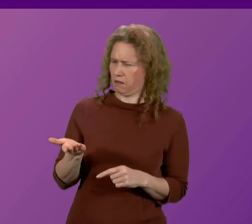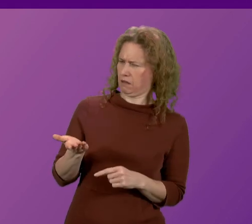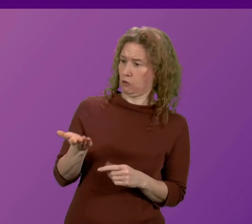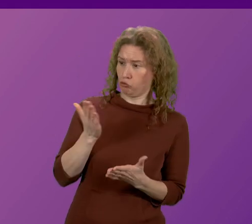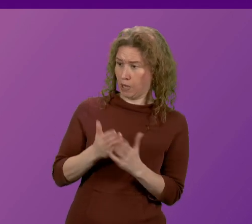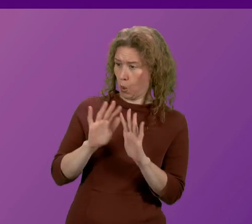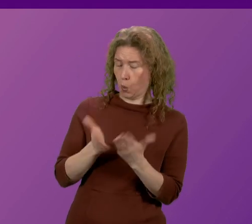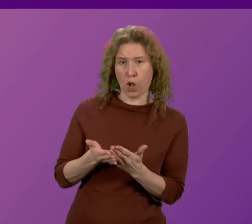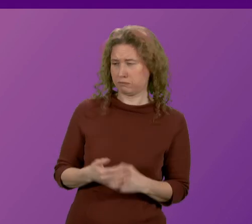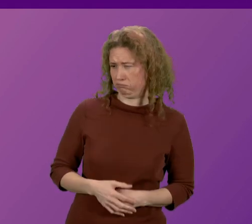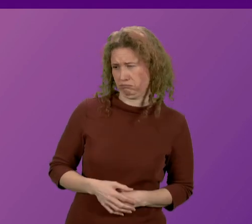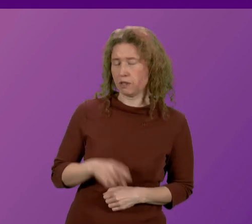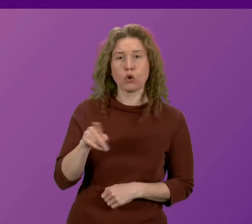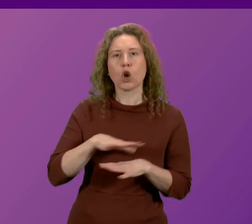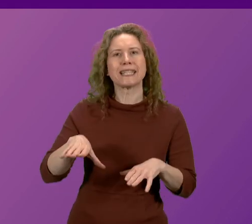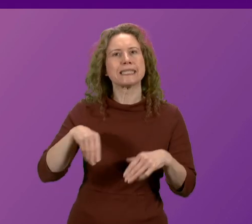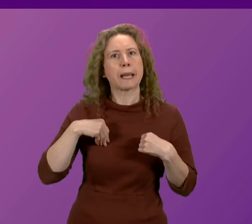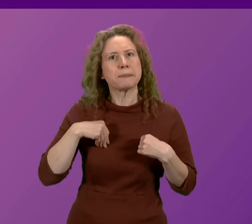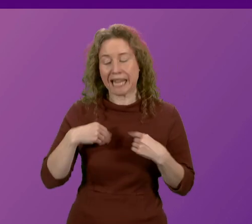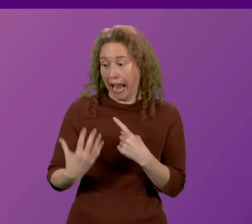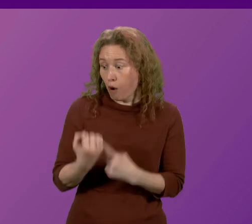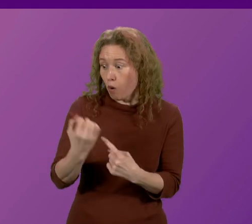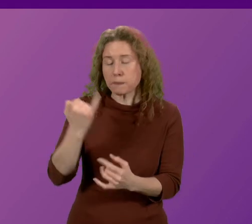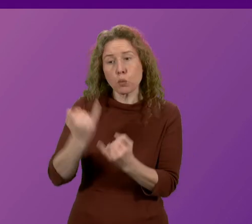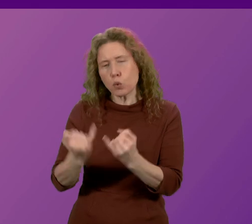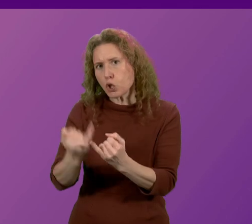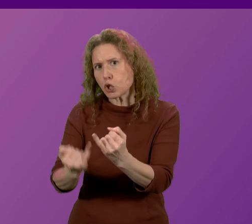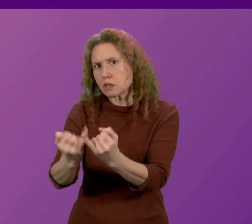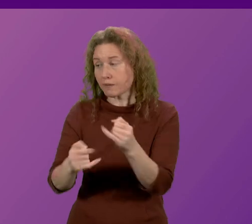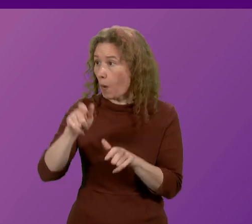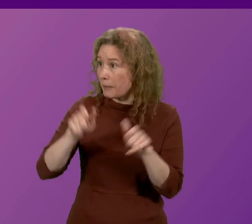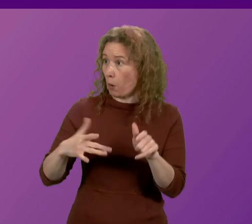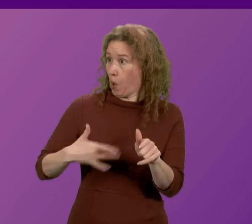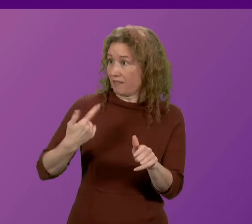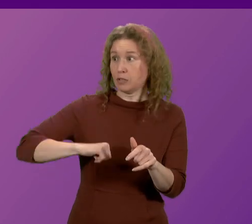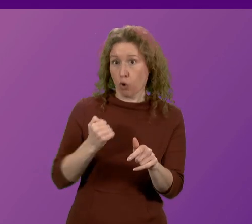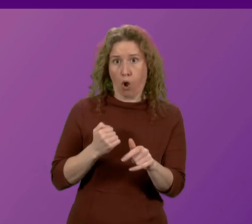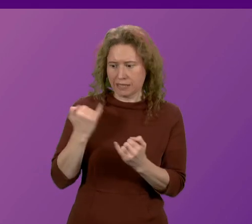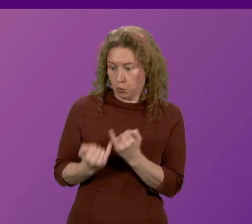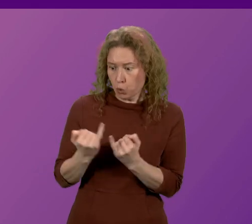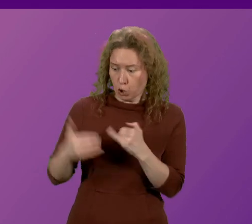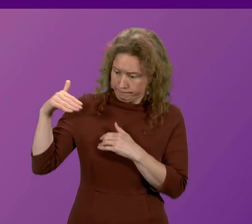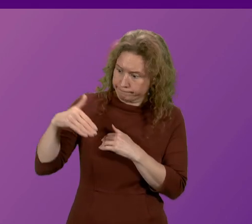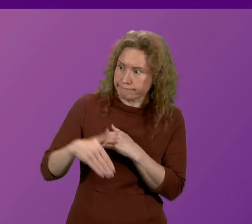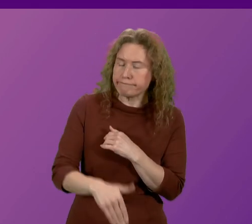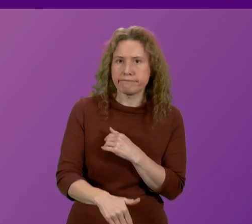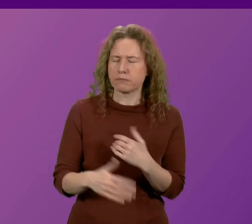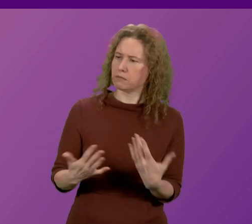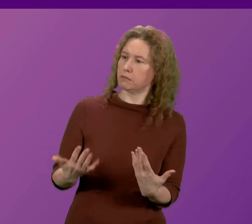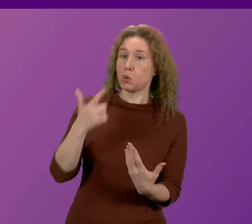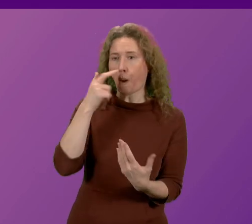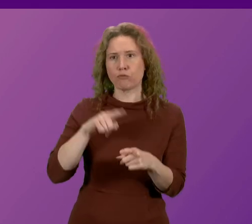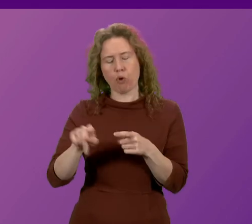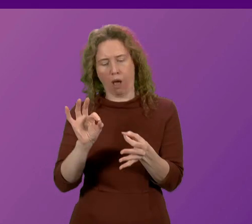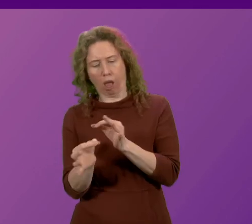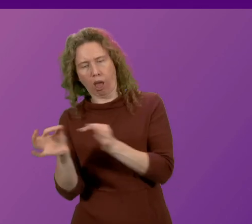reality and he is not accepting that outcomes are getting worse for people in Scotland on this government's watch. And he can try and spin